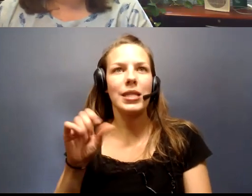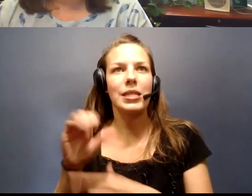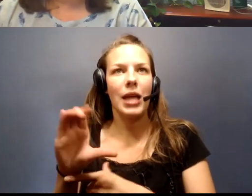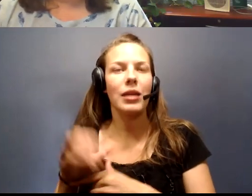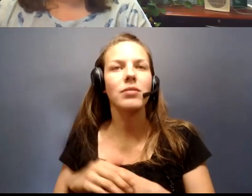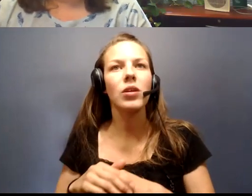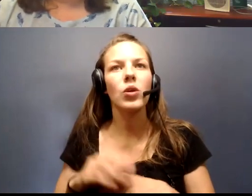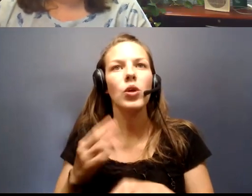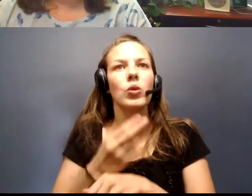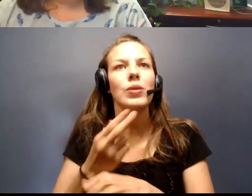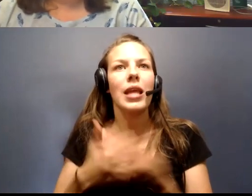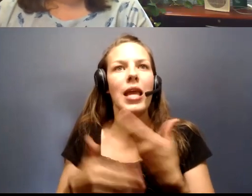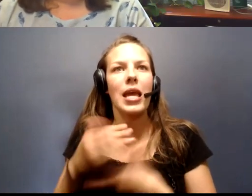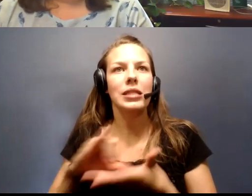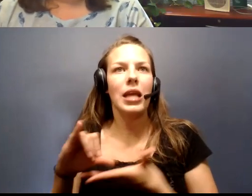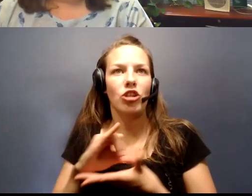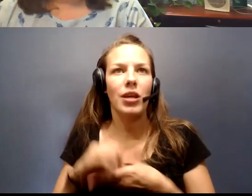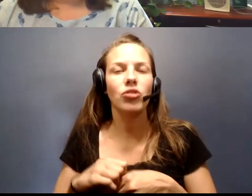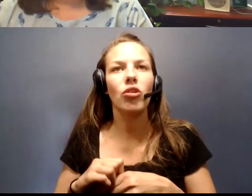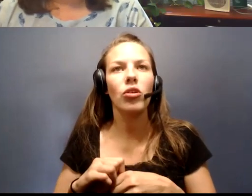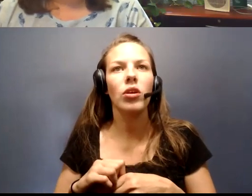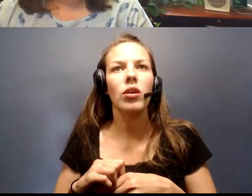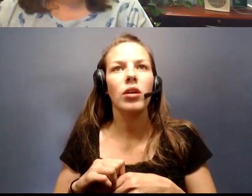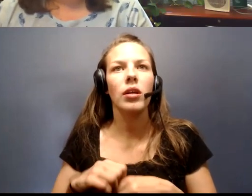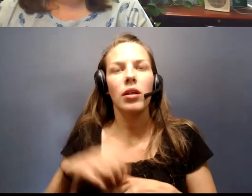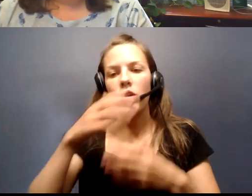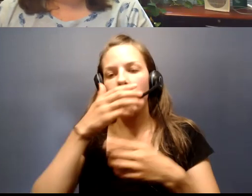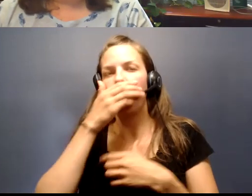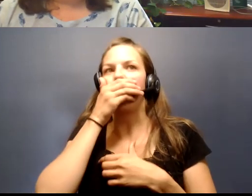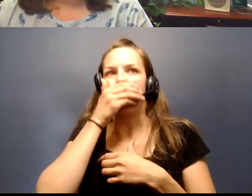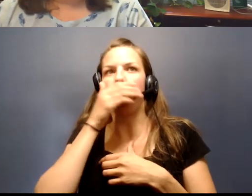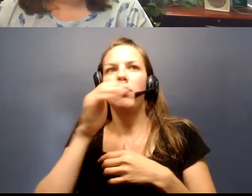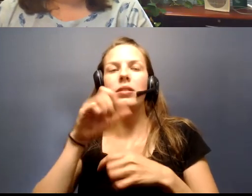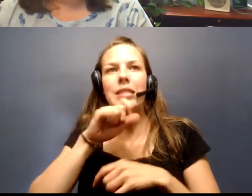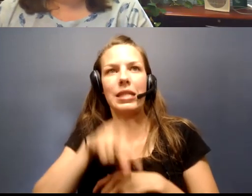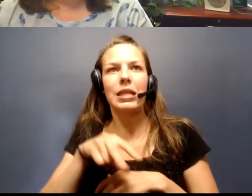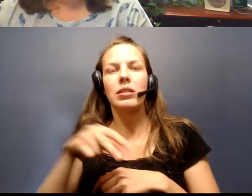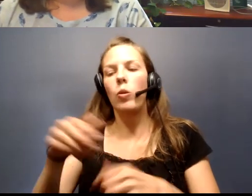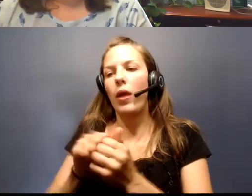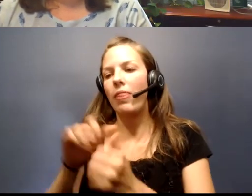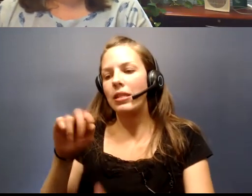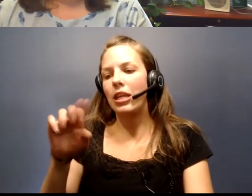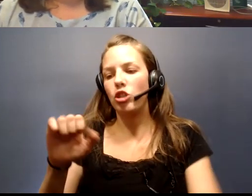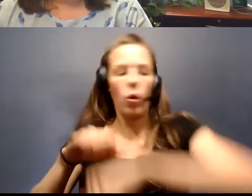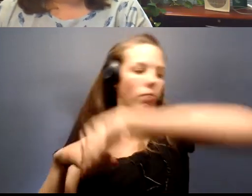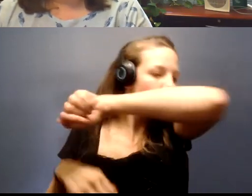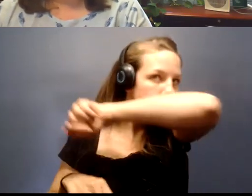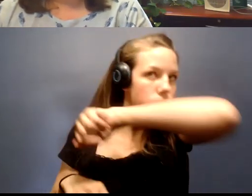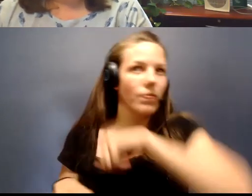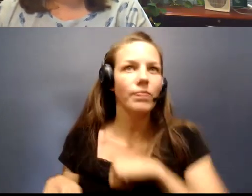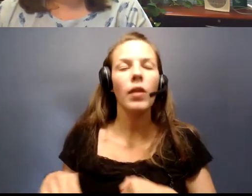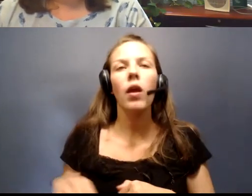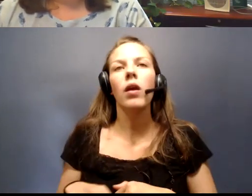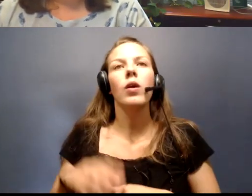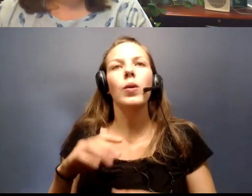or use hand sanitizers. And cover coughs and sneezes with a tissue or your elbow. We're all